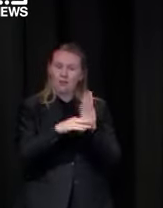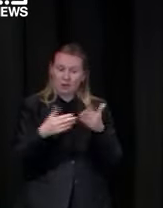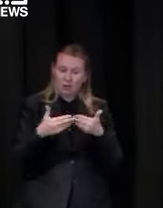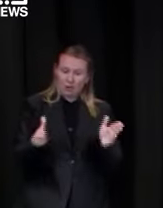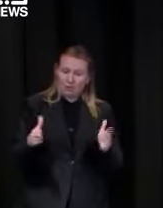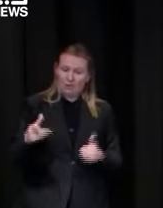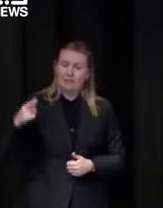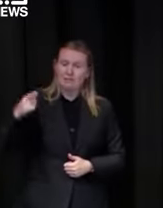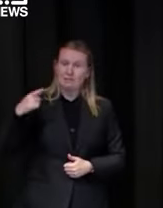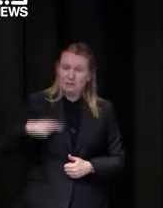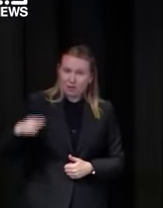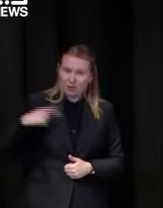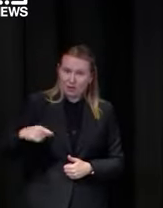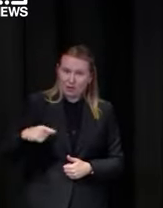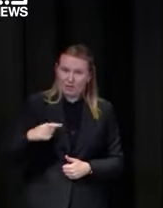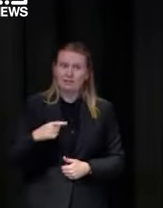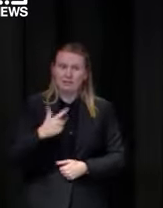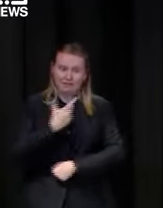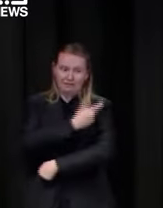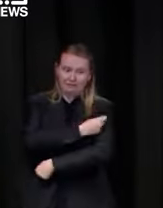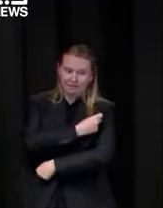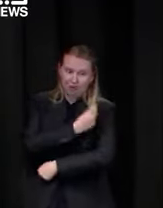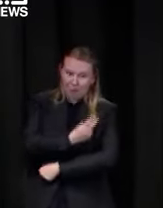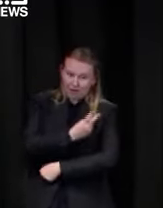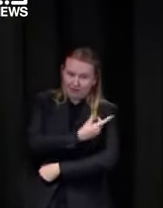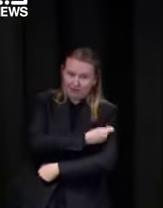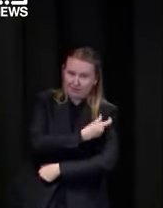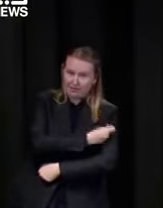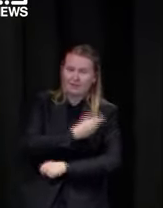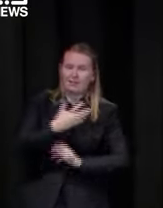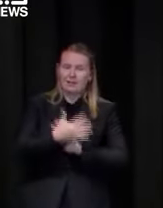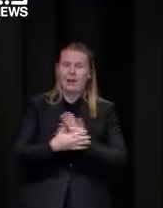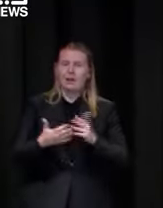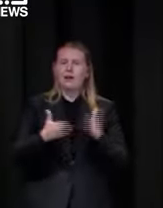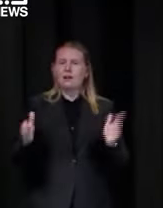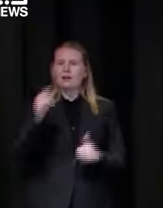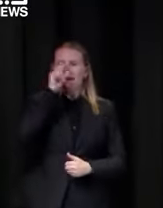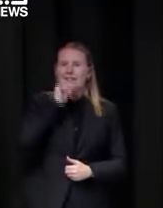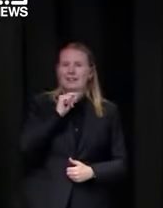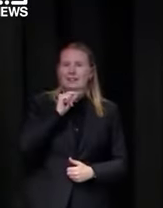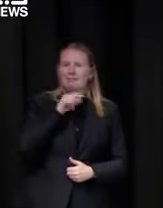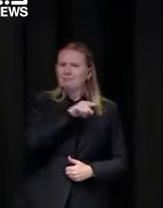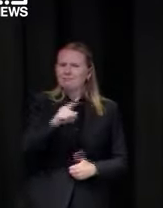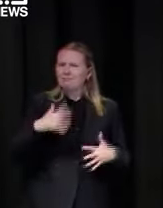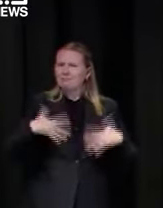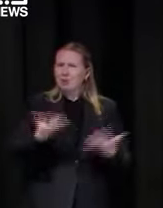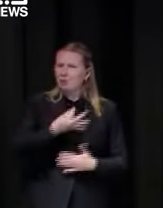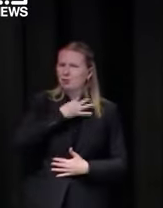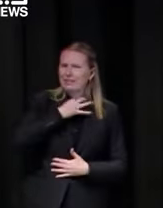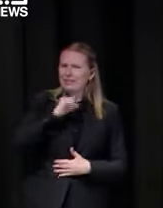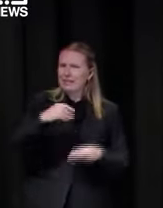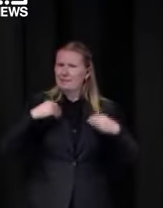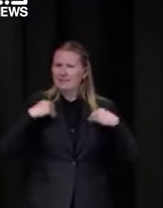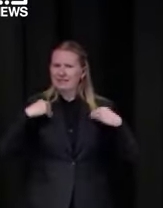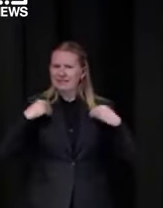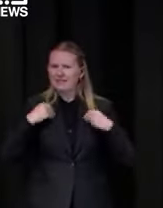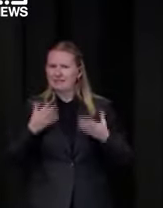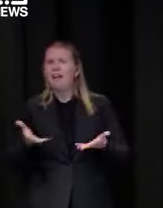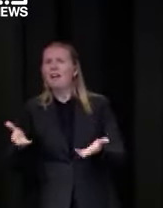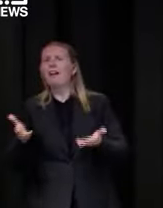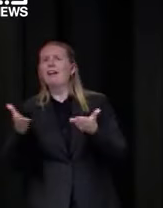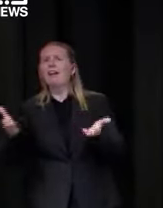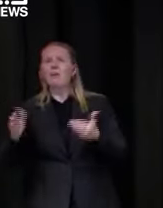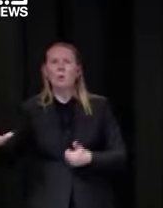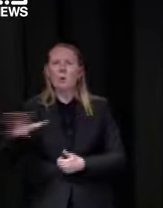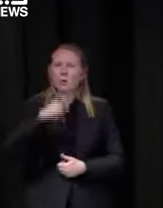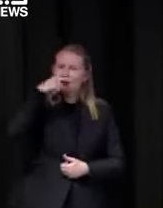with you know 50 or 100 people in it rather than closed or open with a very small number of people so for every good reason